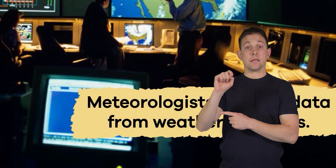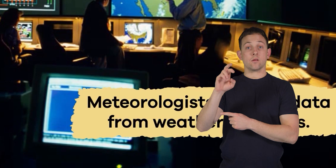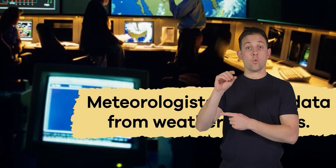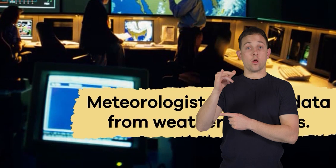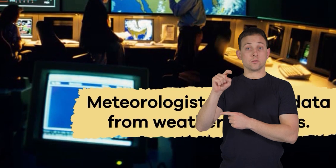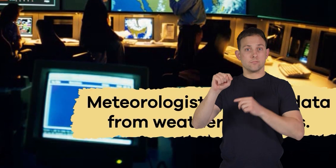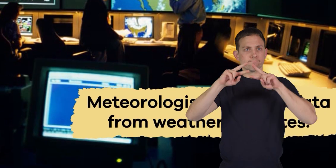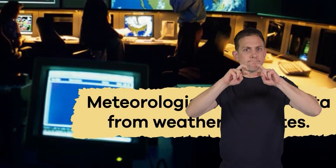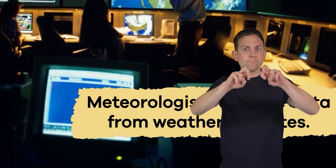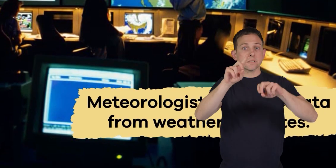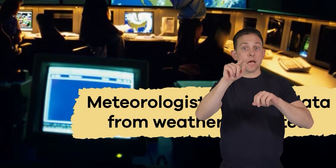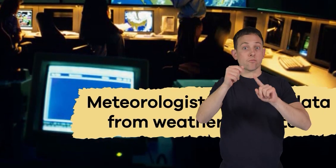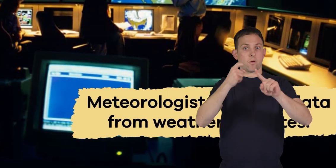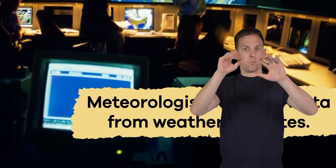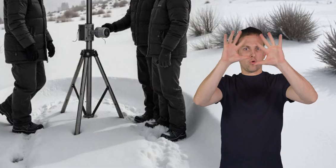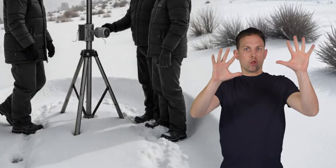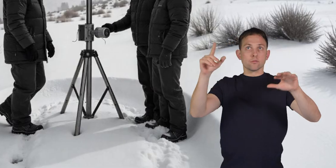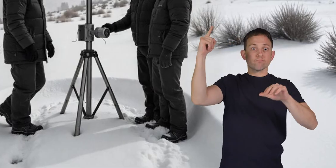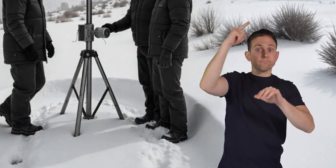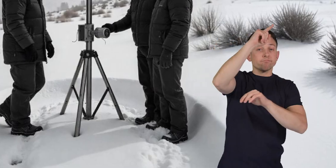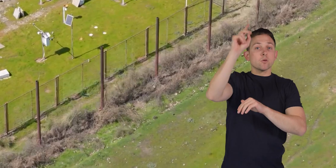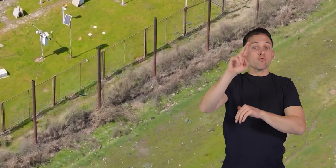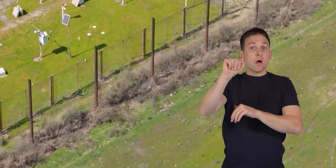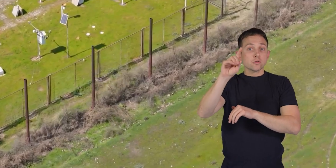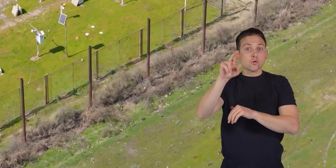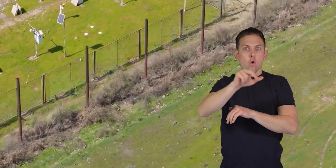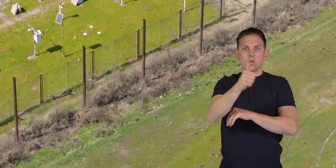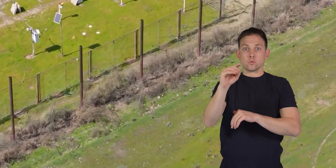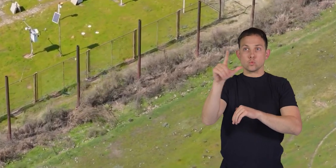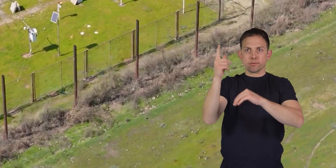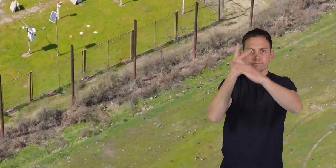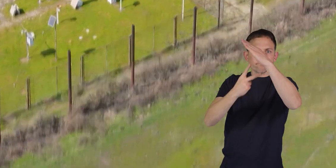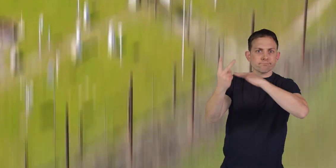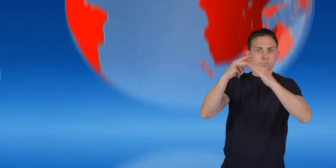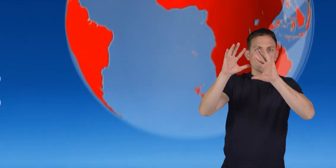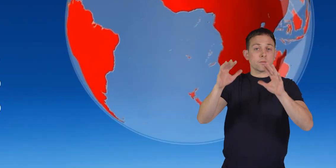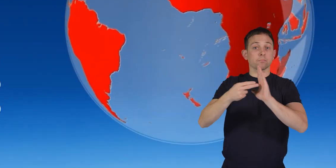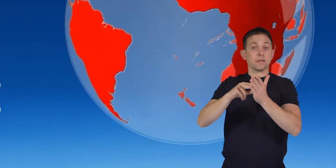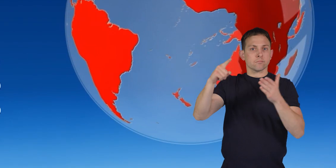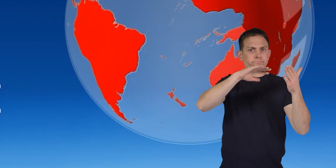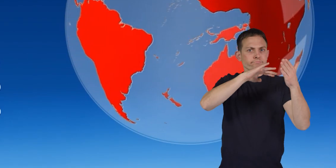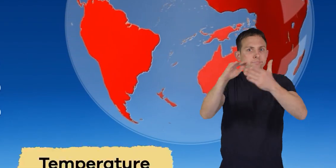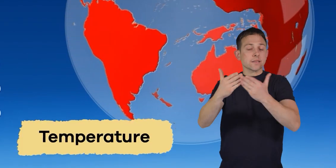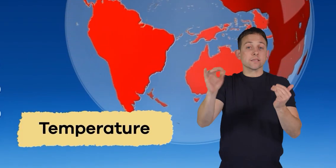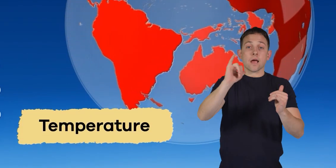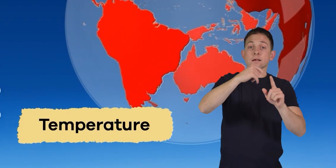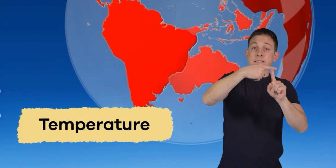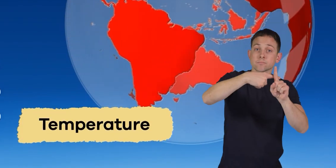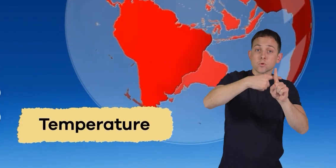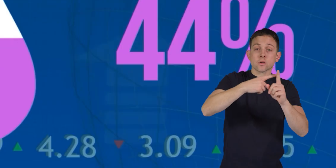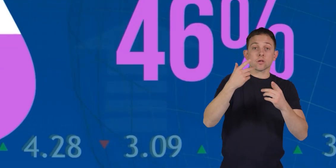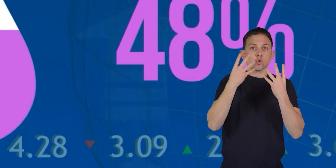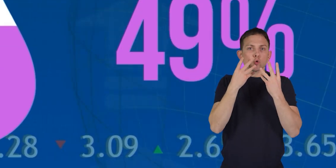Meteorologists analyze data from weather satellites, radars, and other tools to predict the weather, which means they study things like